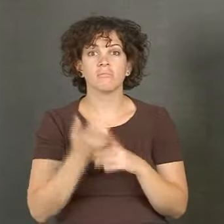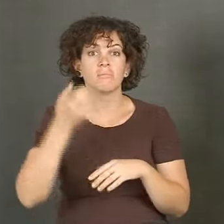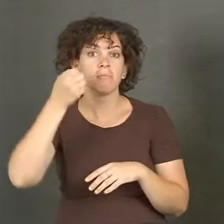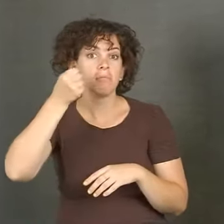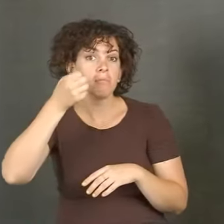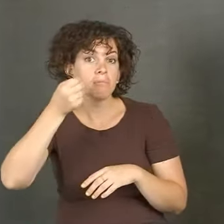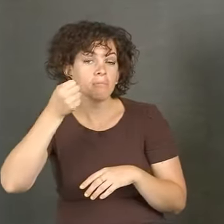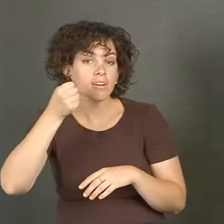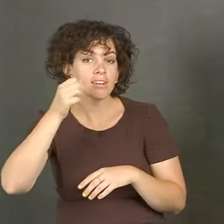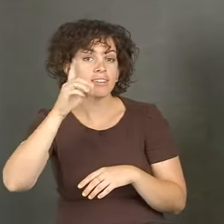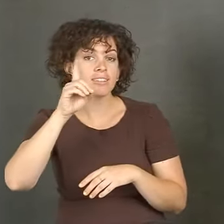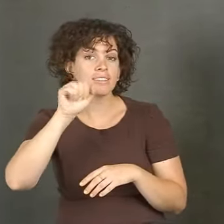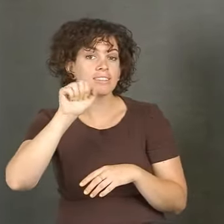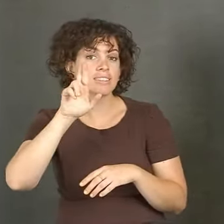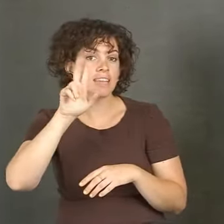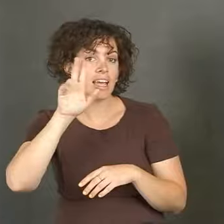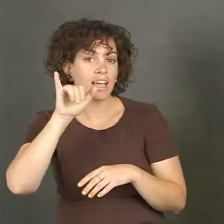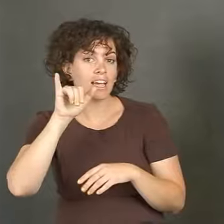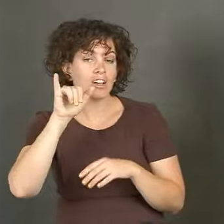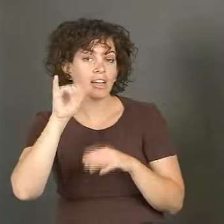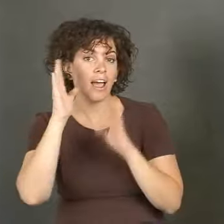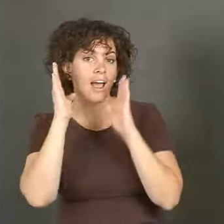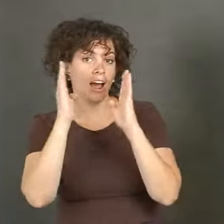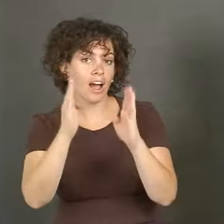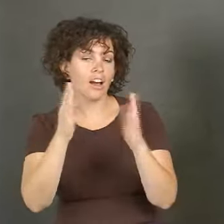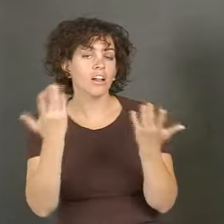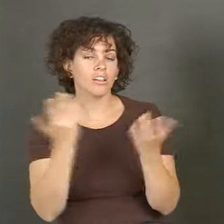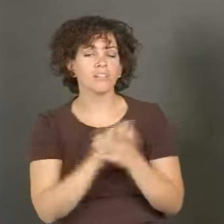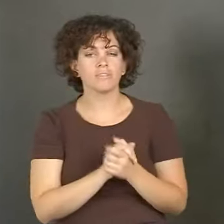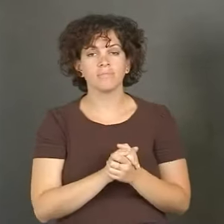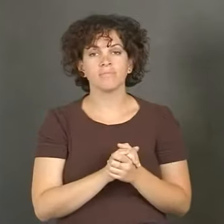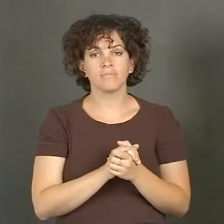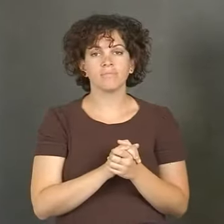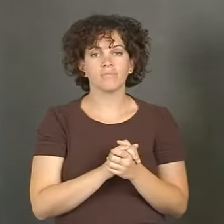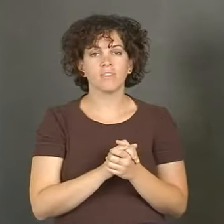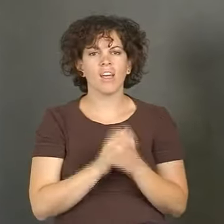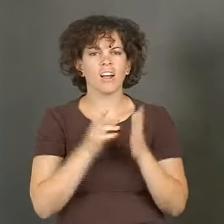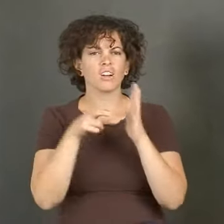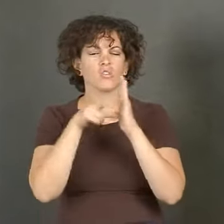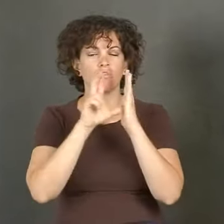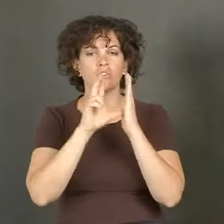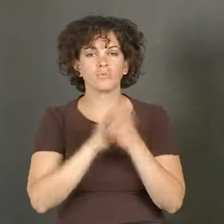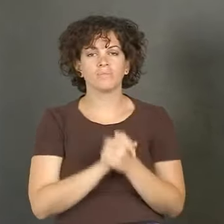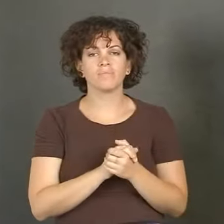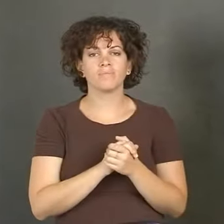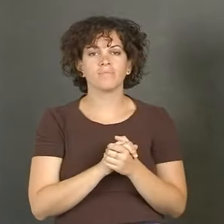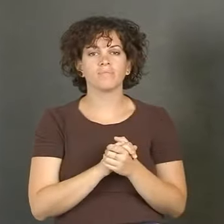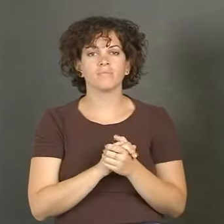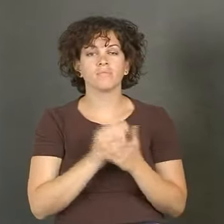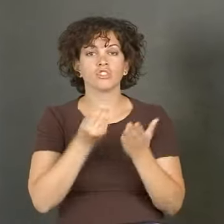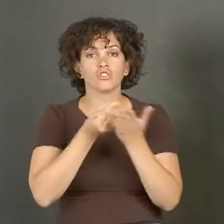Milk. You might have the dairy aisle. So, we'll review.